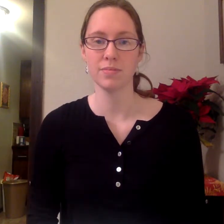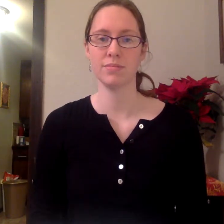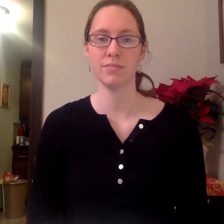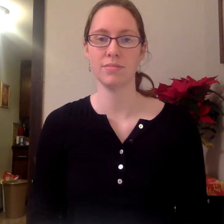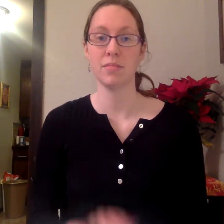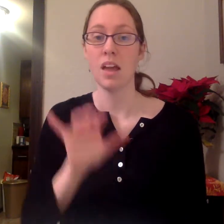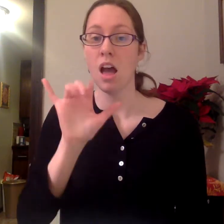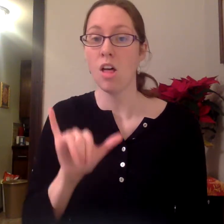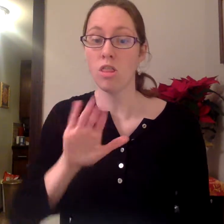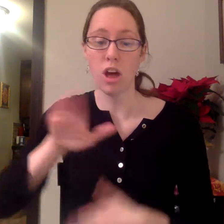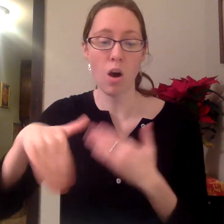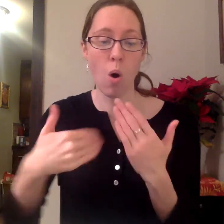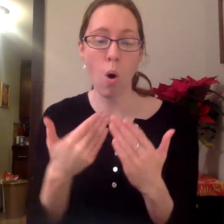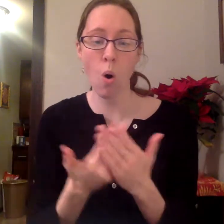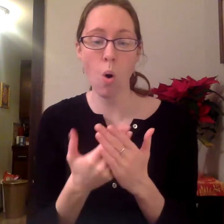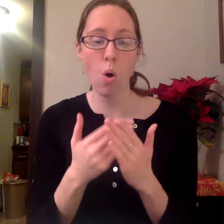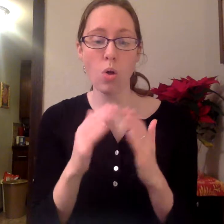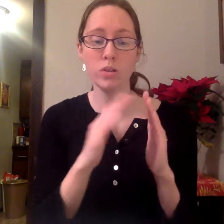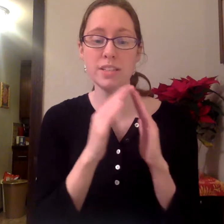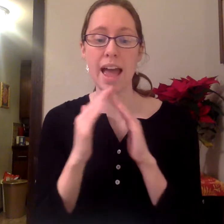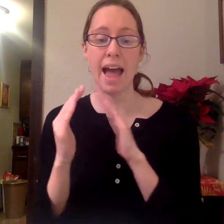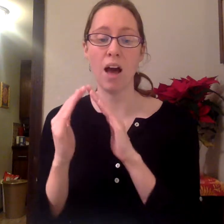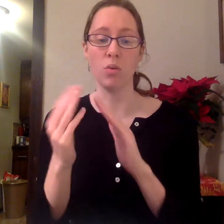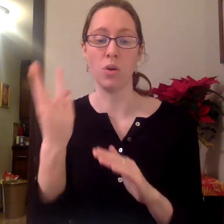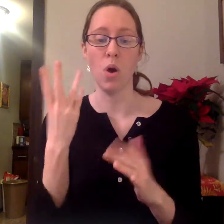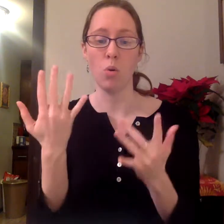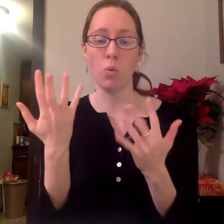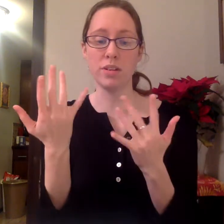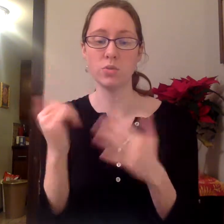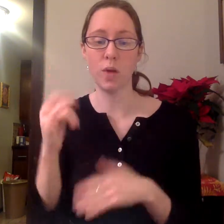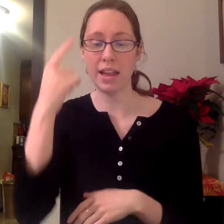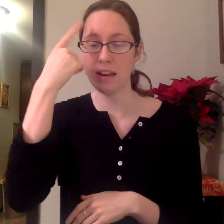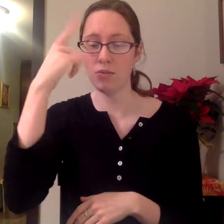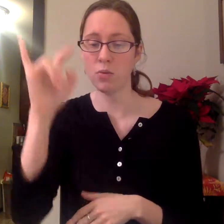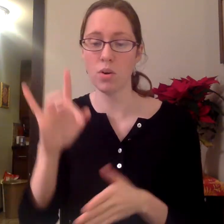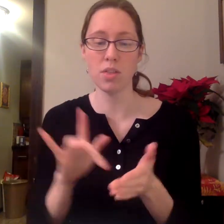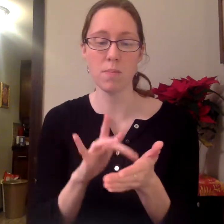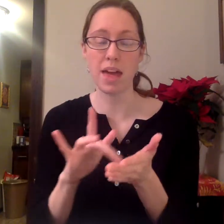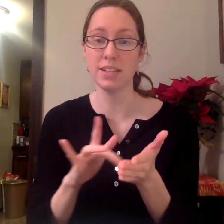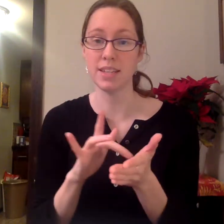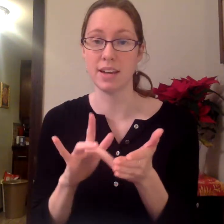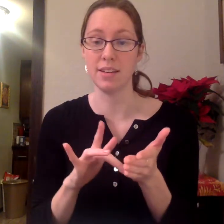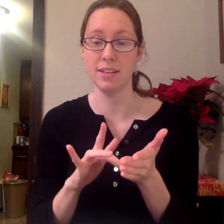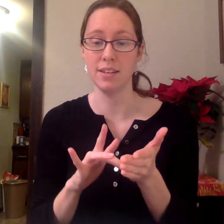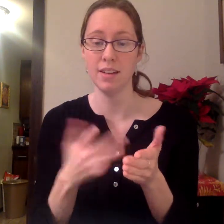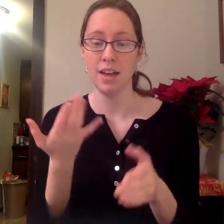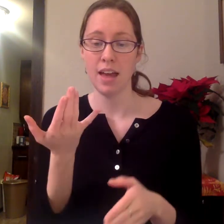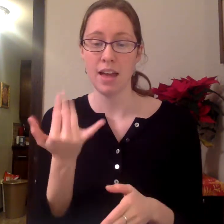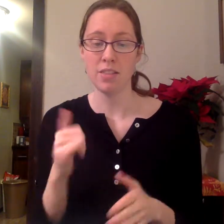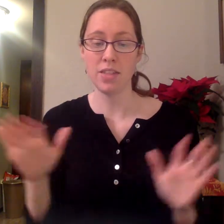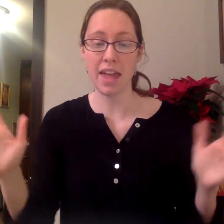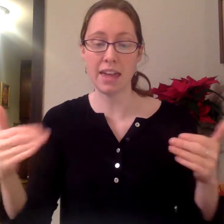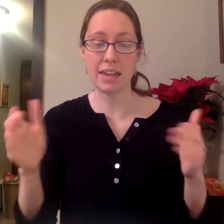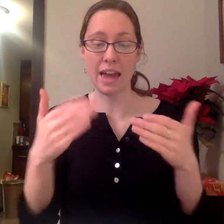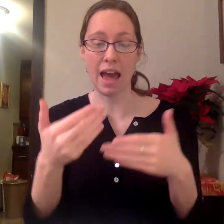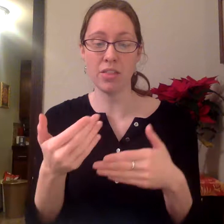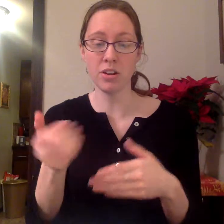The whole town was waiting for the medicine. They gathered